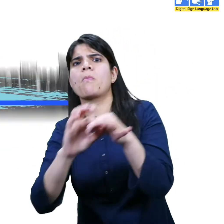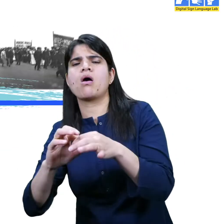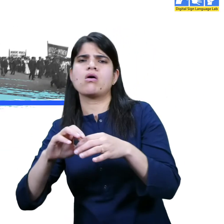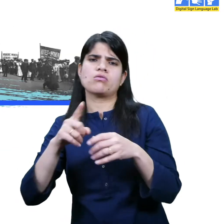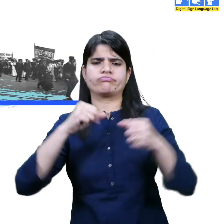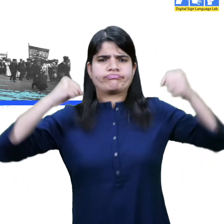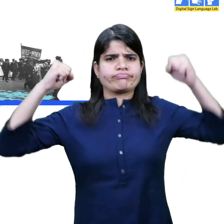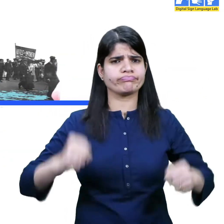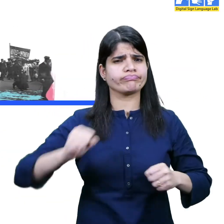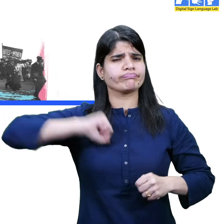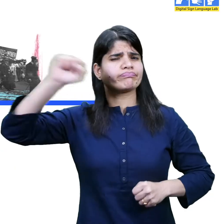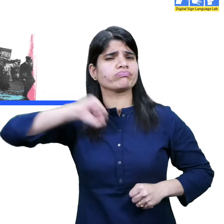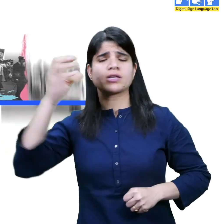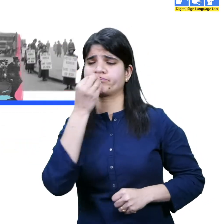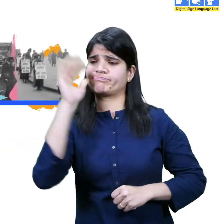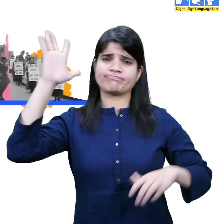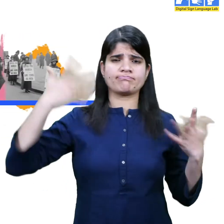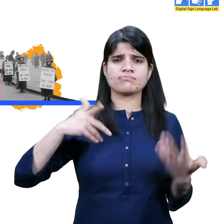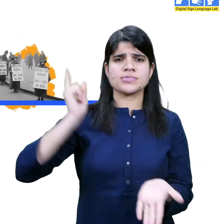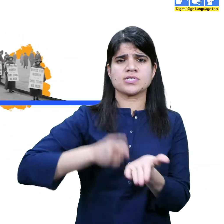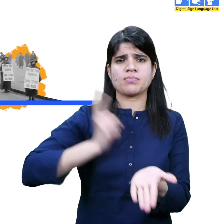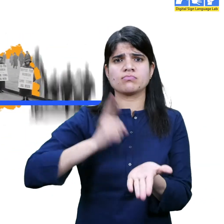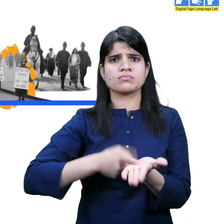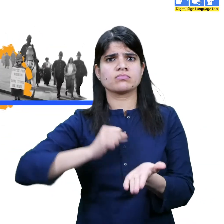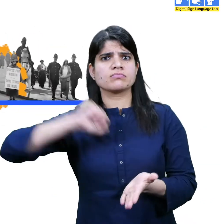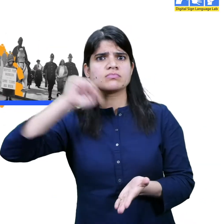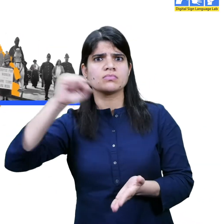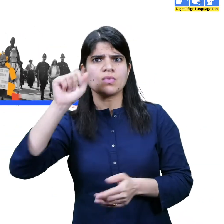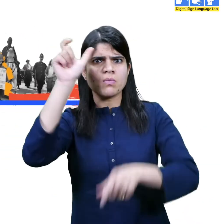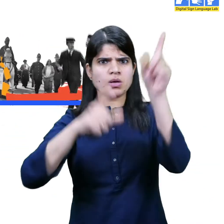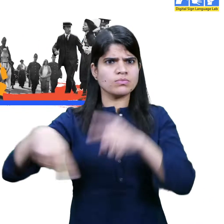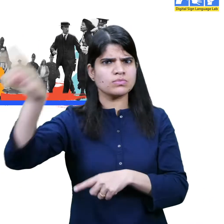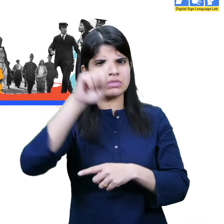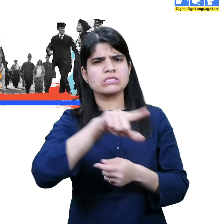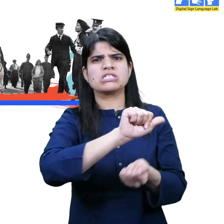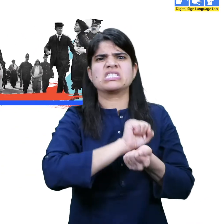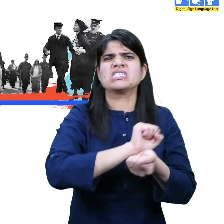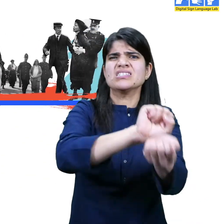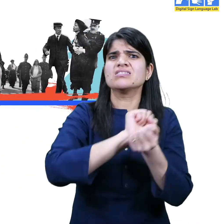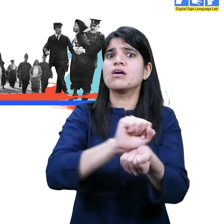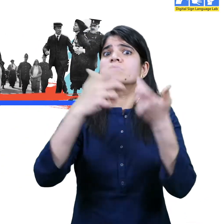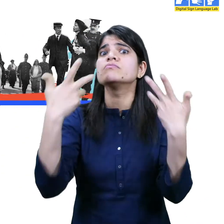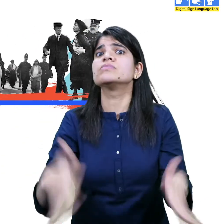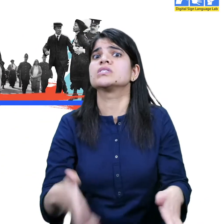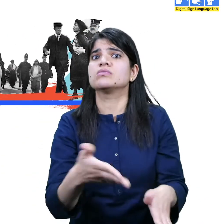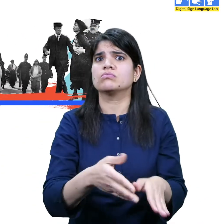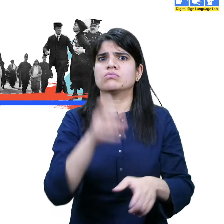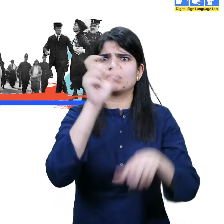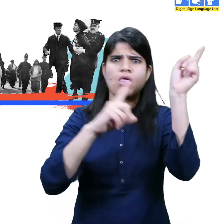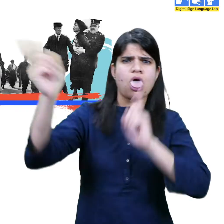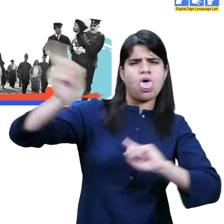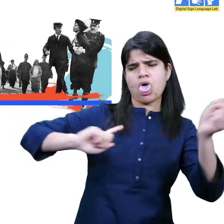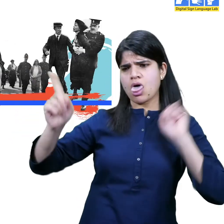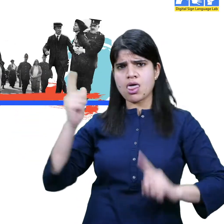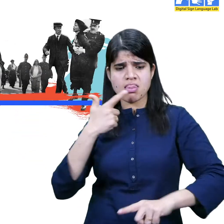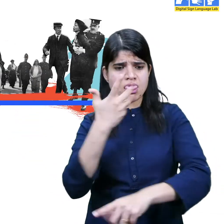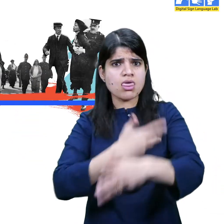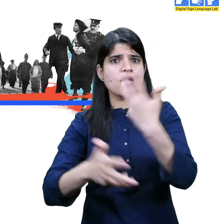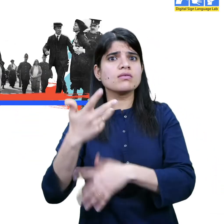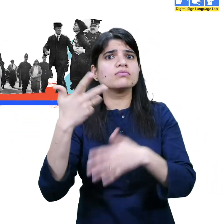of protests, rallies and strikes with women being arrested, jailed, injured and some